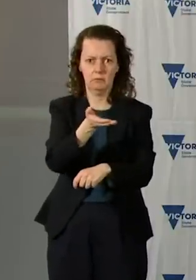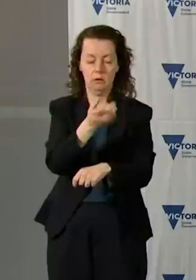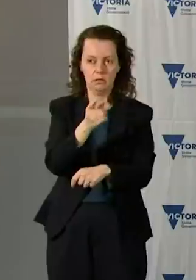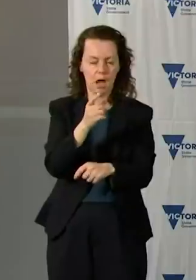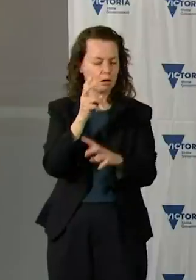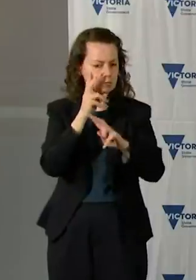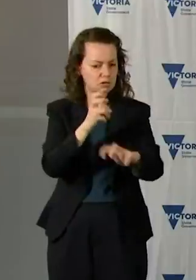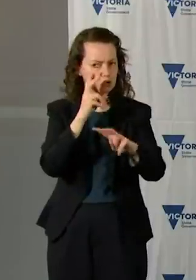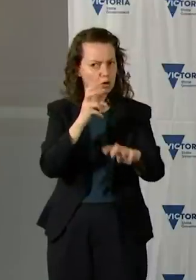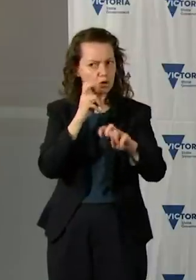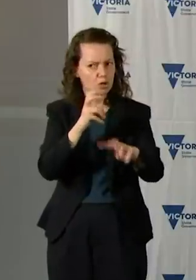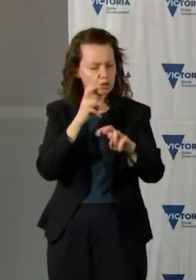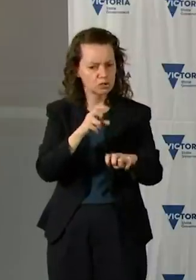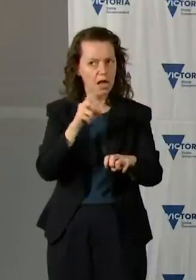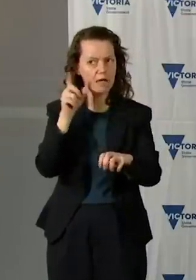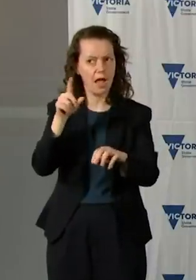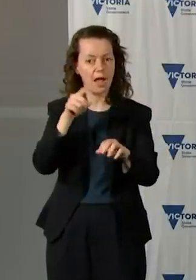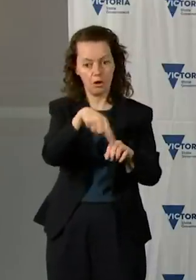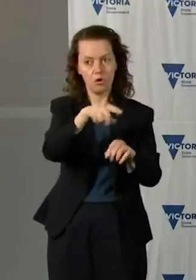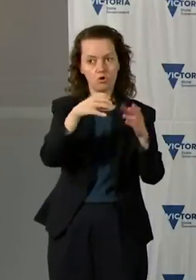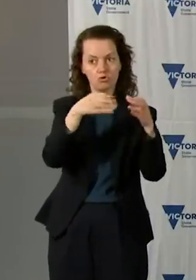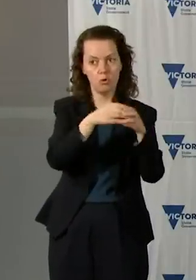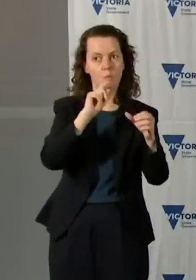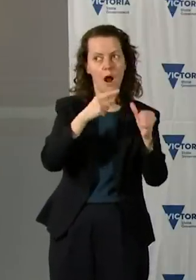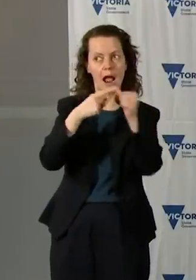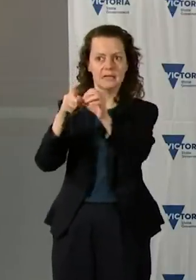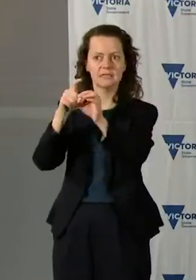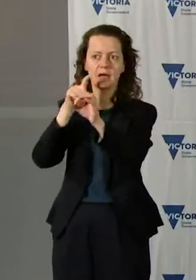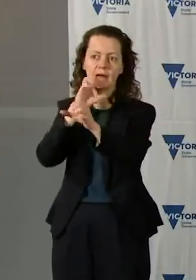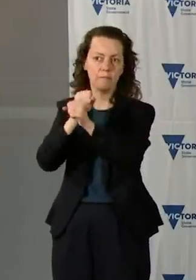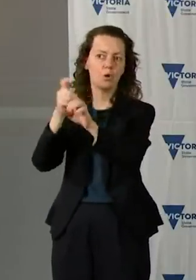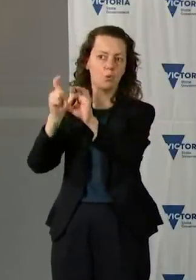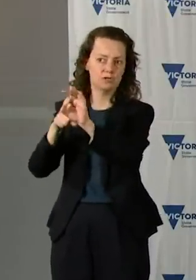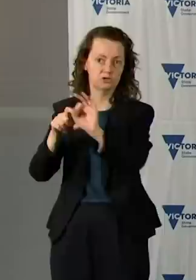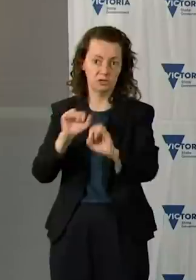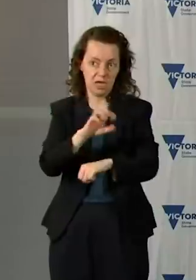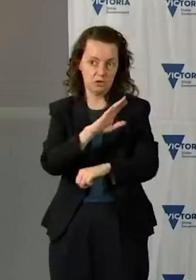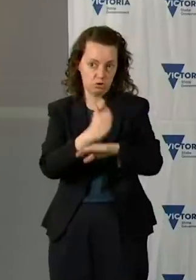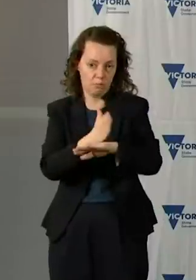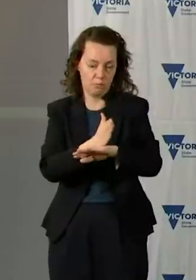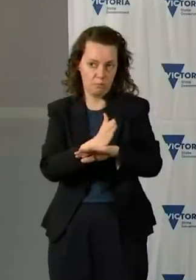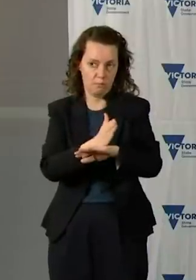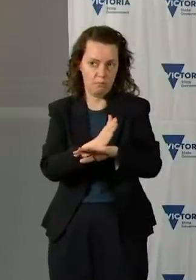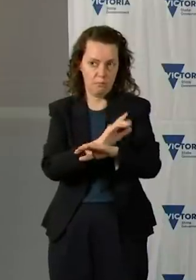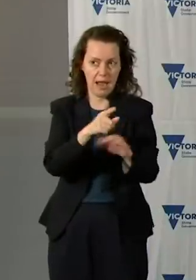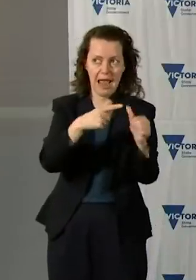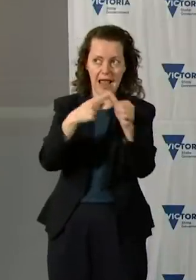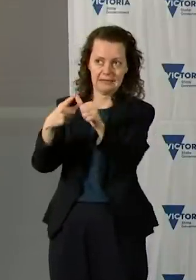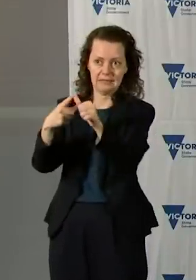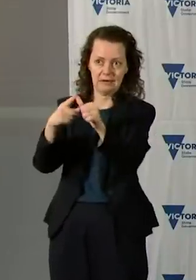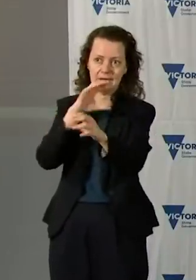their terms of reference, what governments ask them to do. That's what they do. If government has an issue with that,